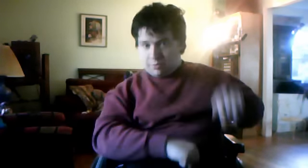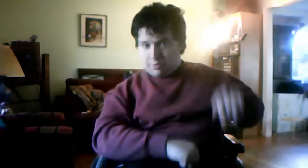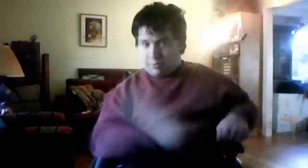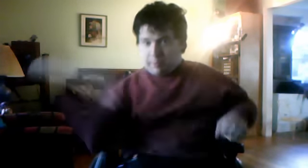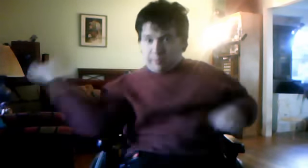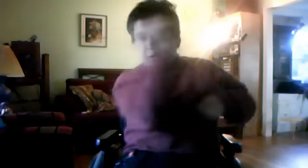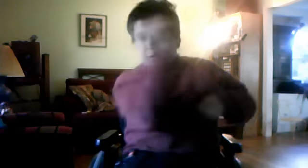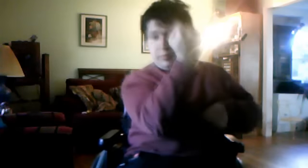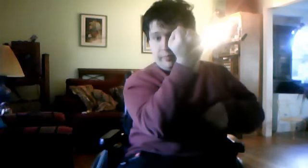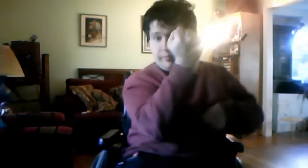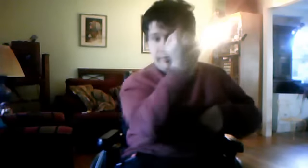boom, boom,